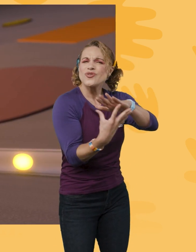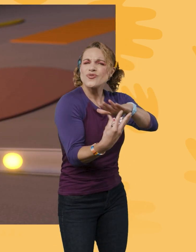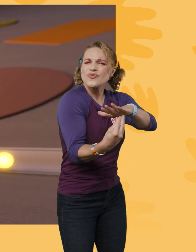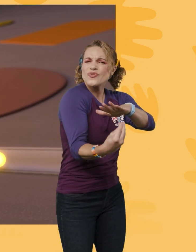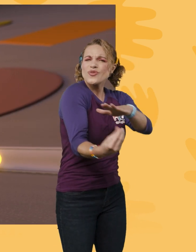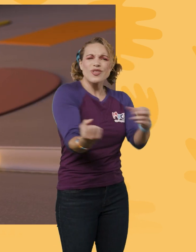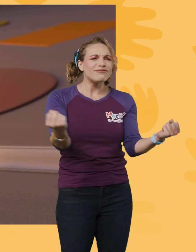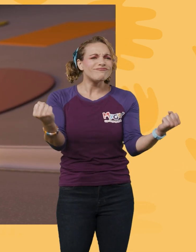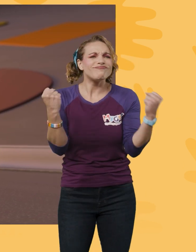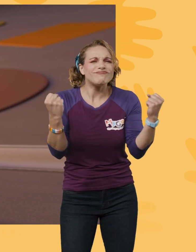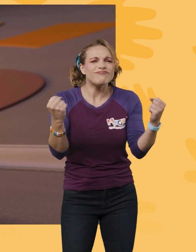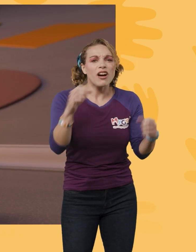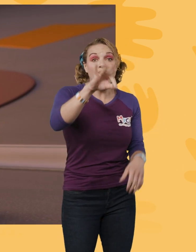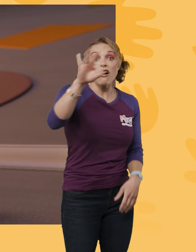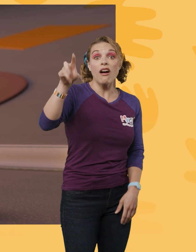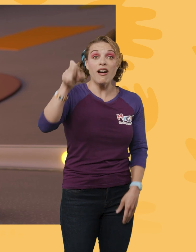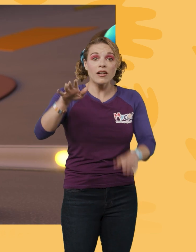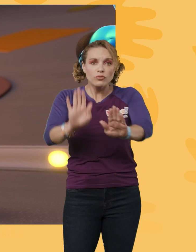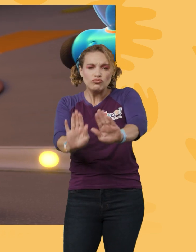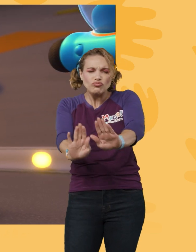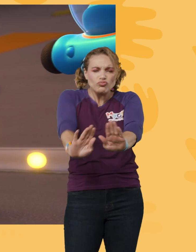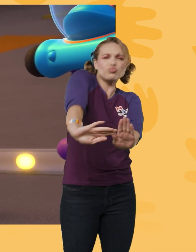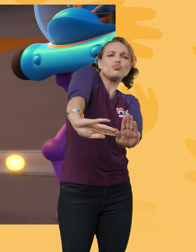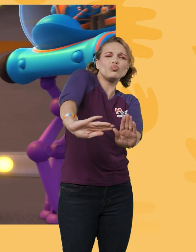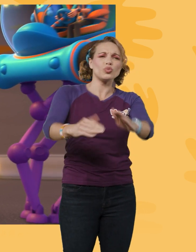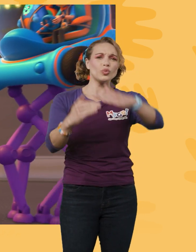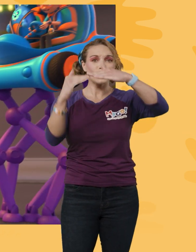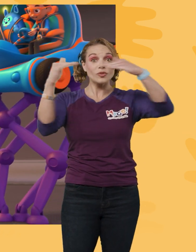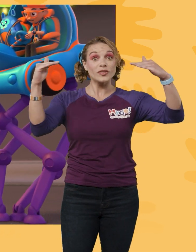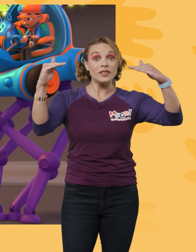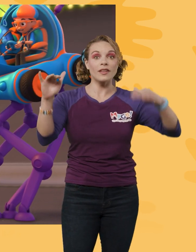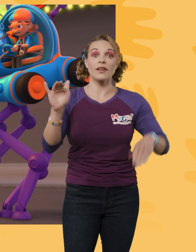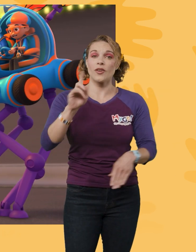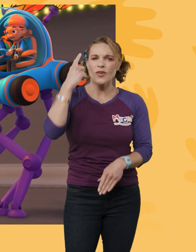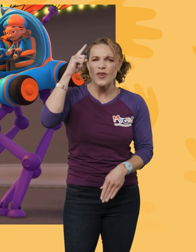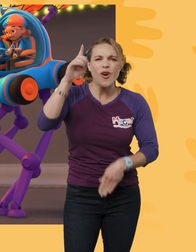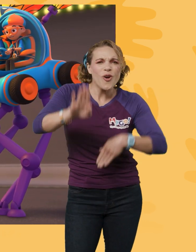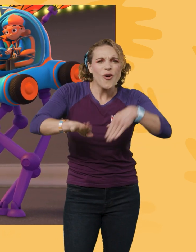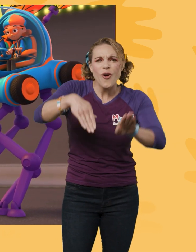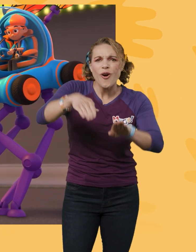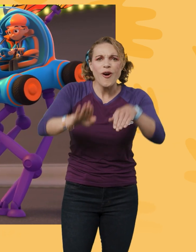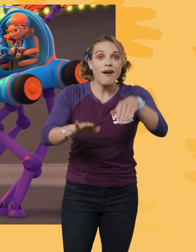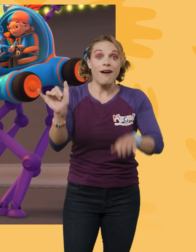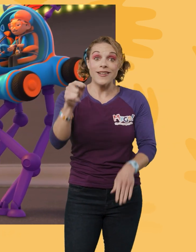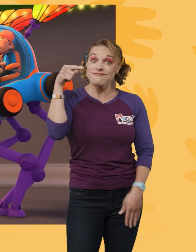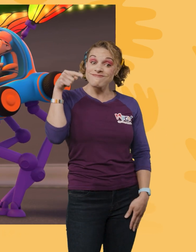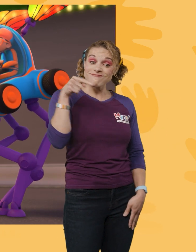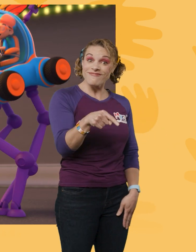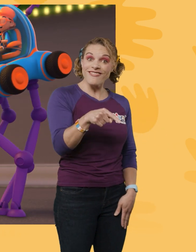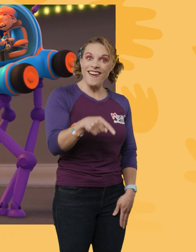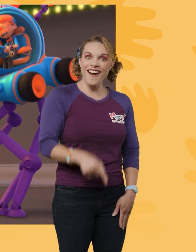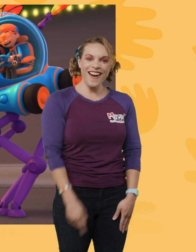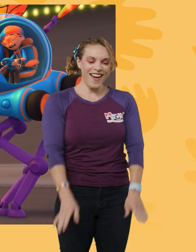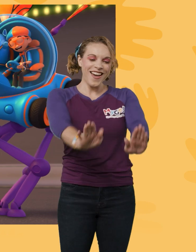glue is so strong that we have to push ourselves off the ceiling to walk! Like this!